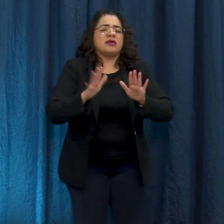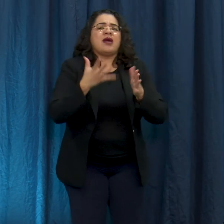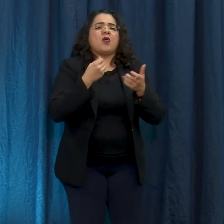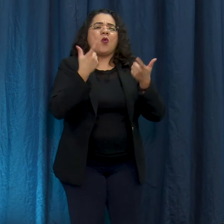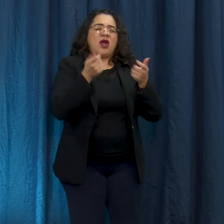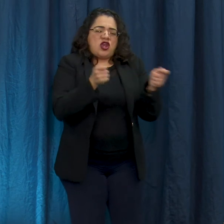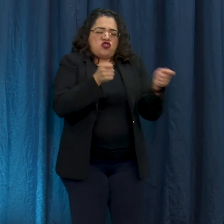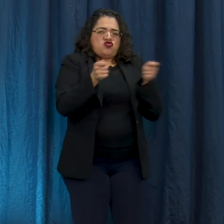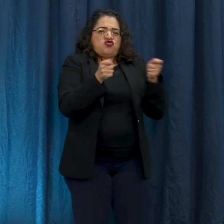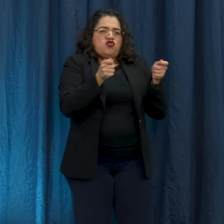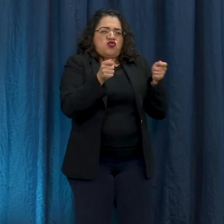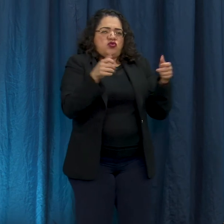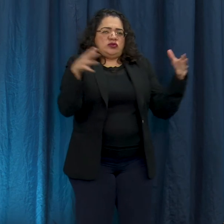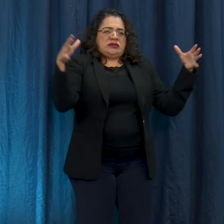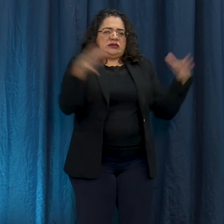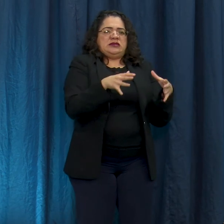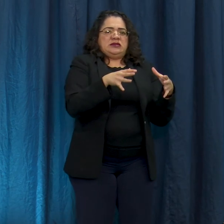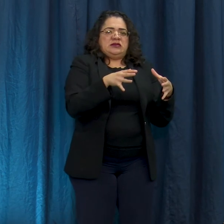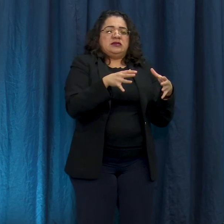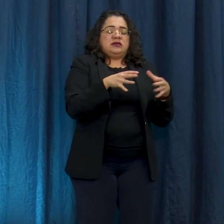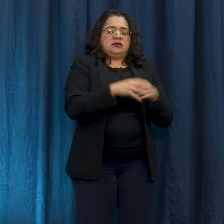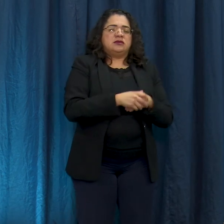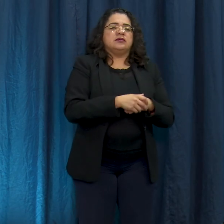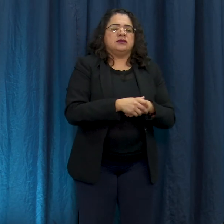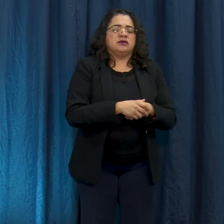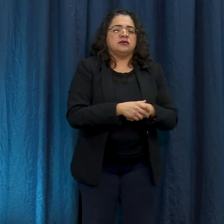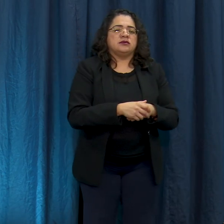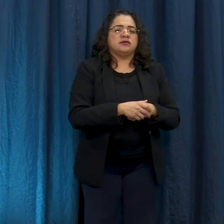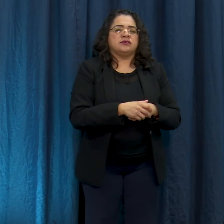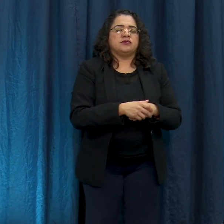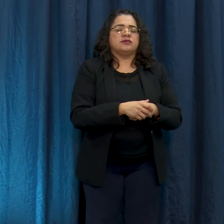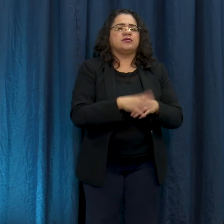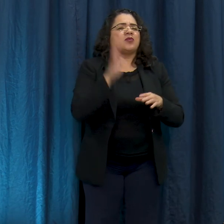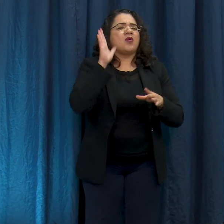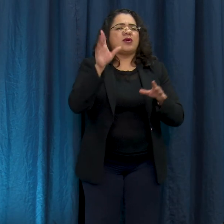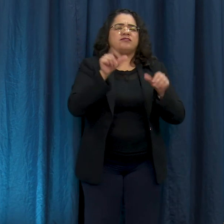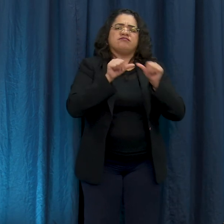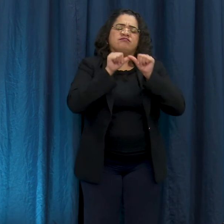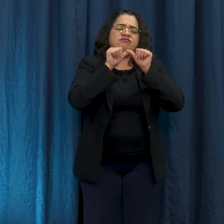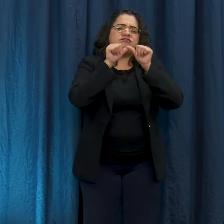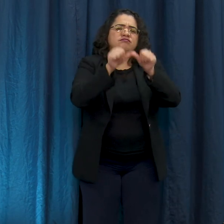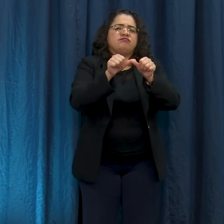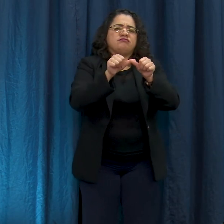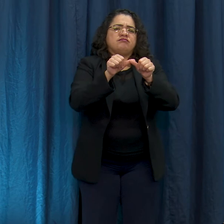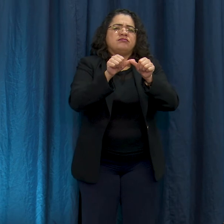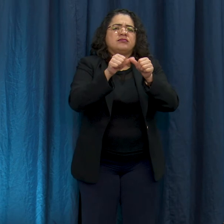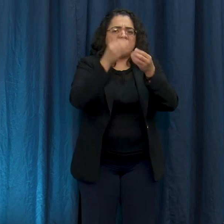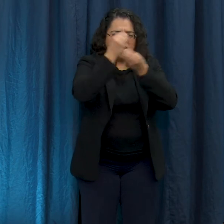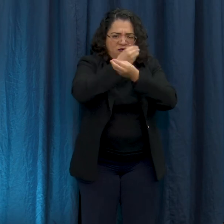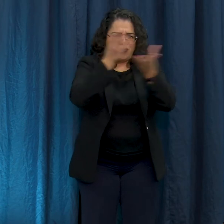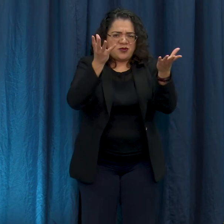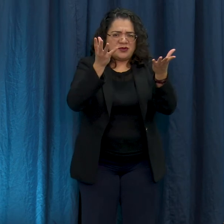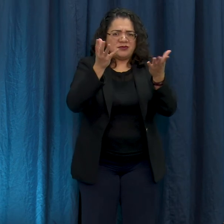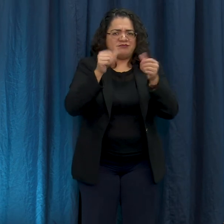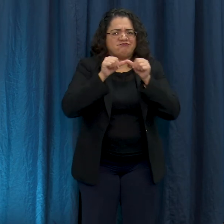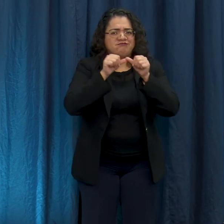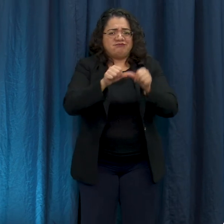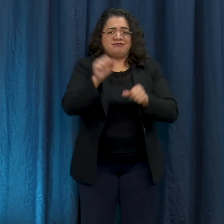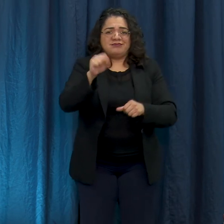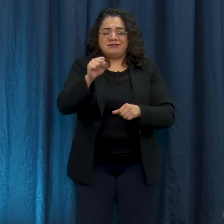un aumento repentino dicho esto continuaremos haciendo todo lo posible para proporcionar información al público